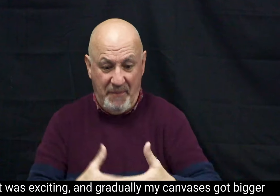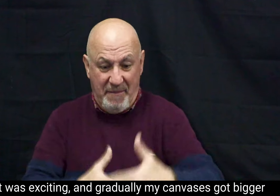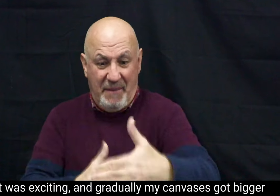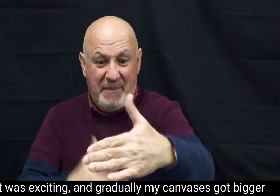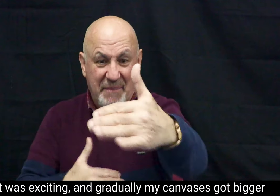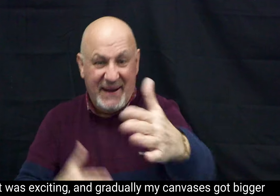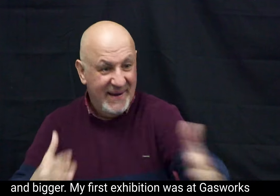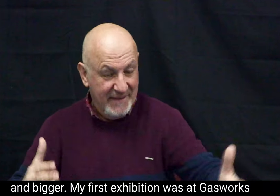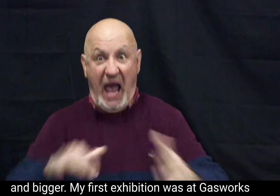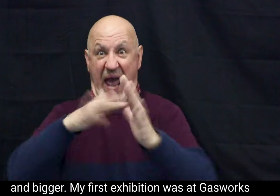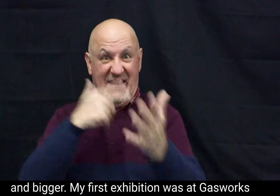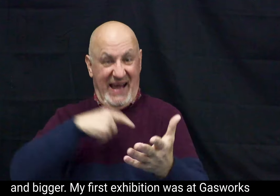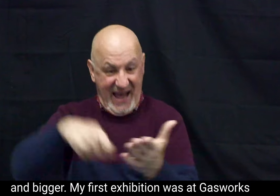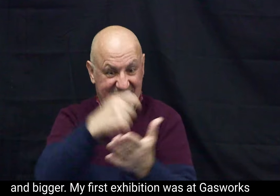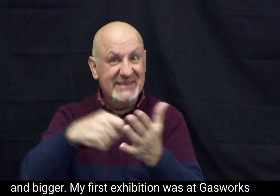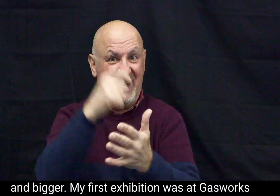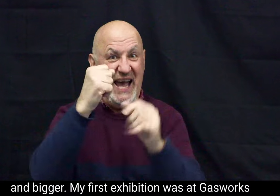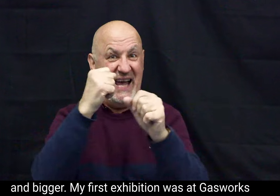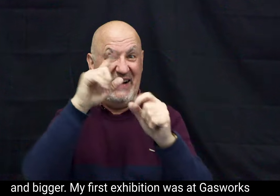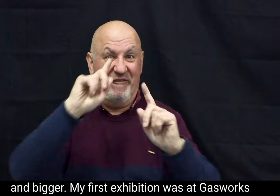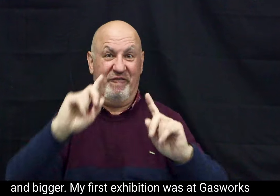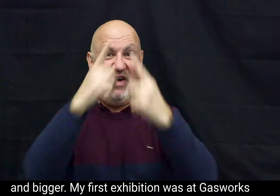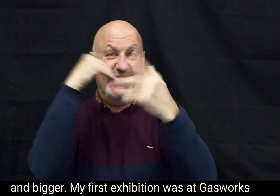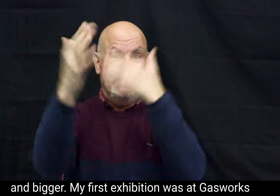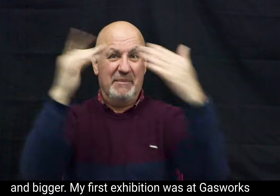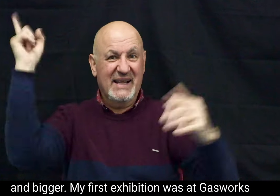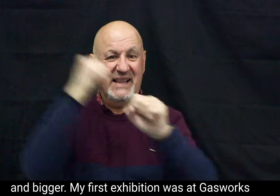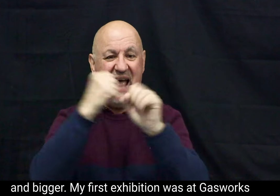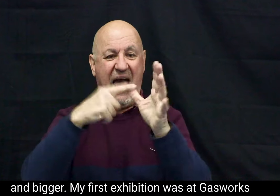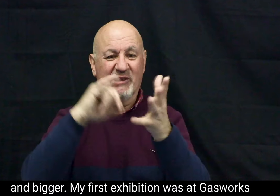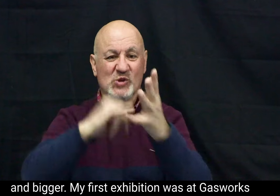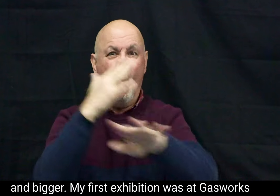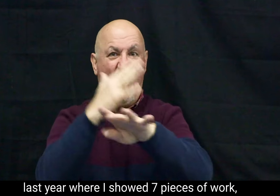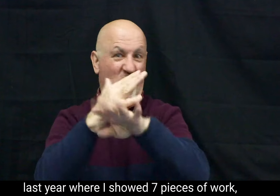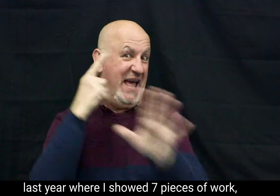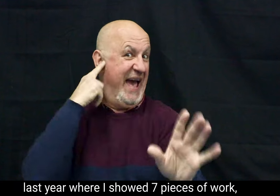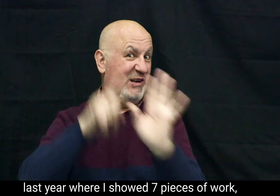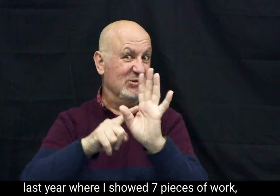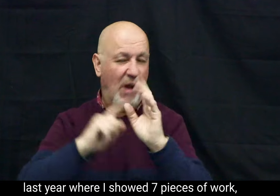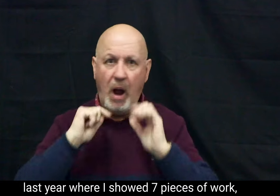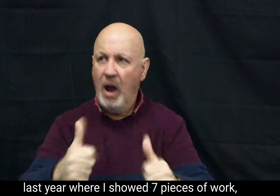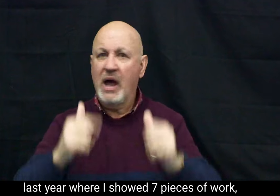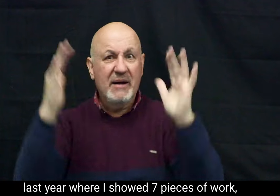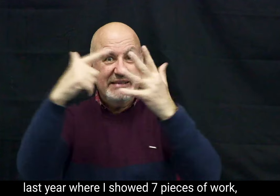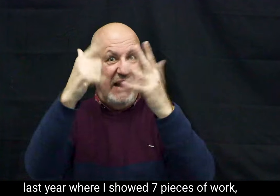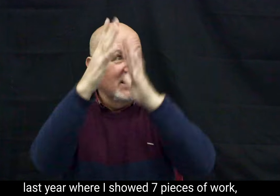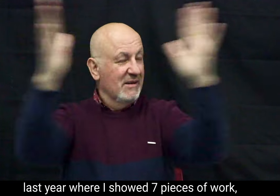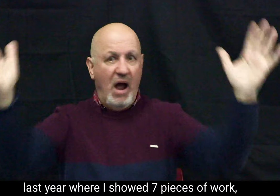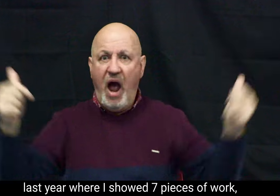got bigger and bigger. My first exhibition was at Gasworks last year, where I showed seven